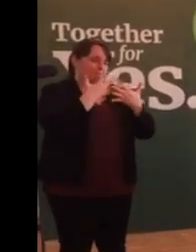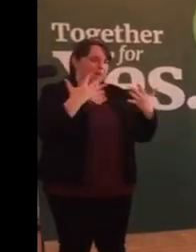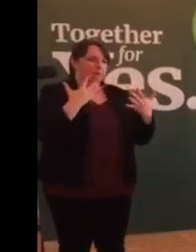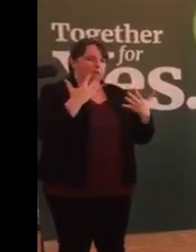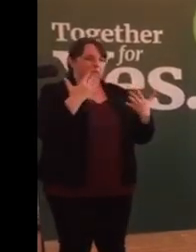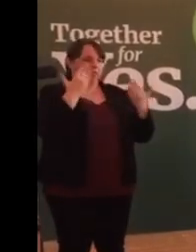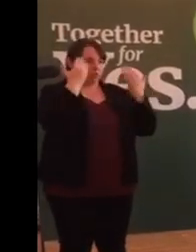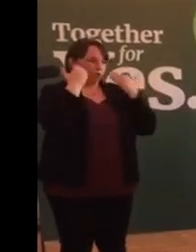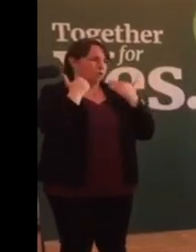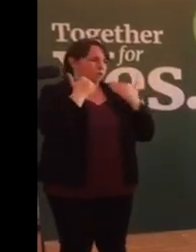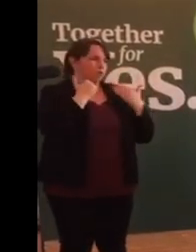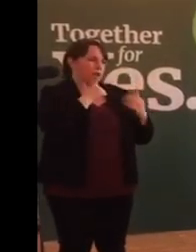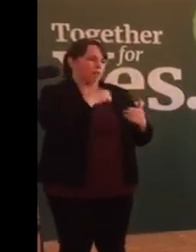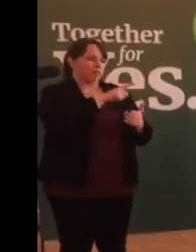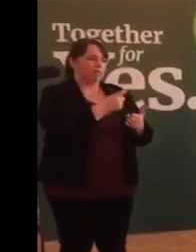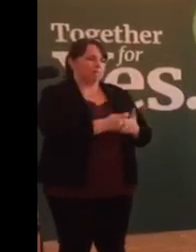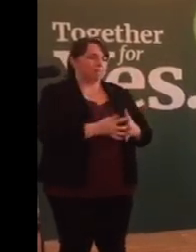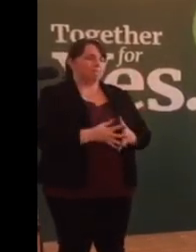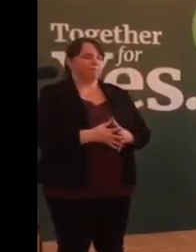at the time.